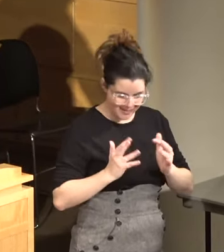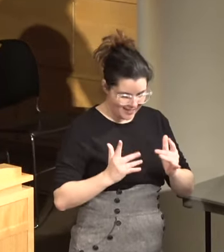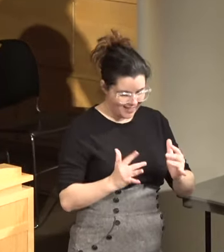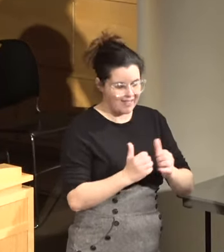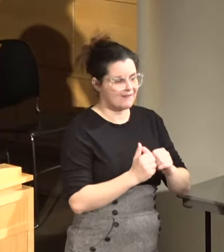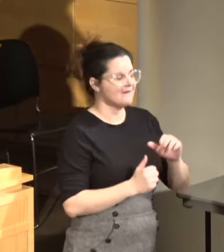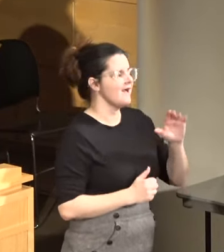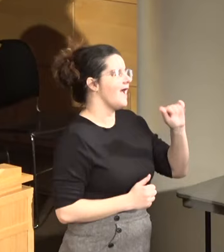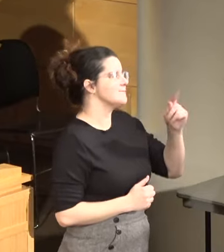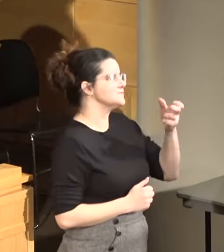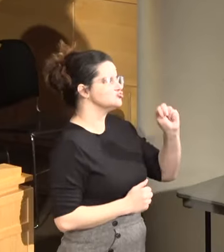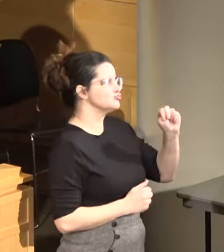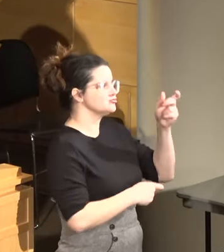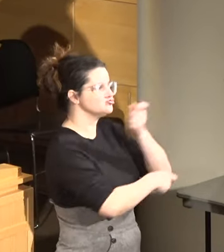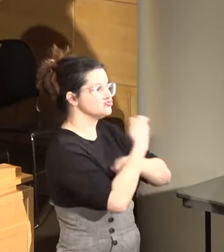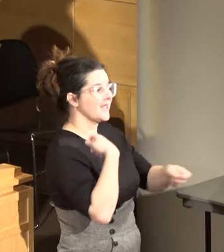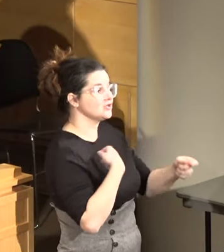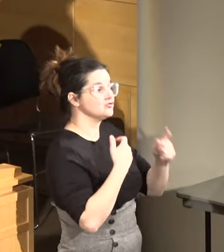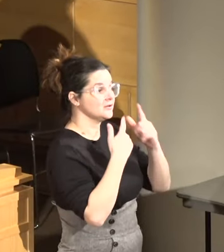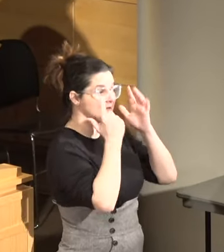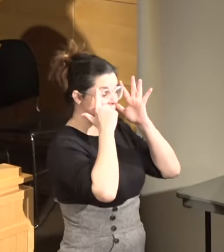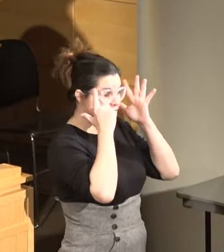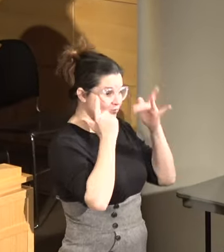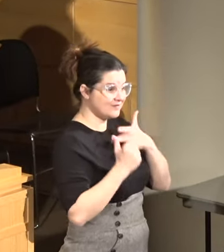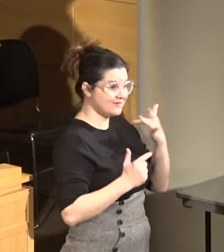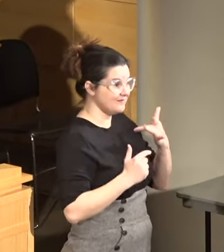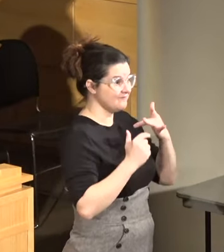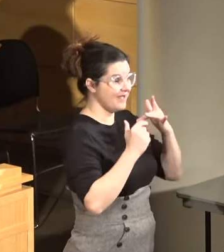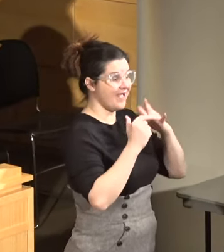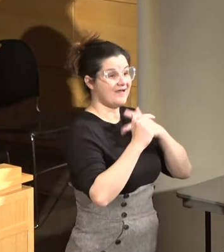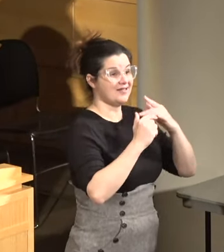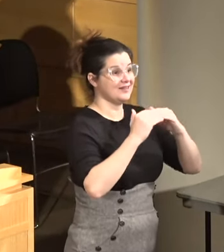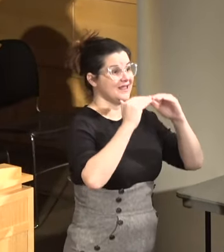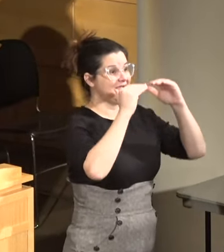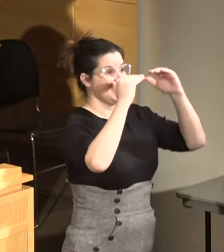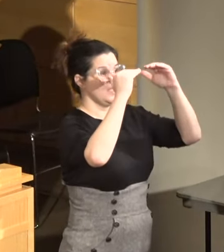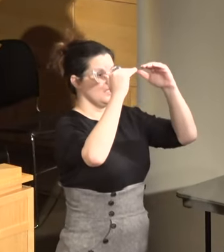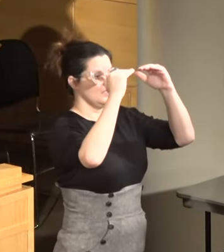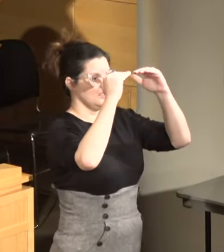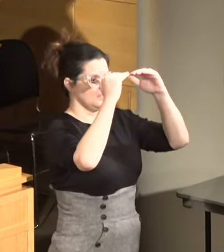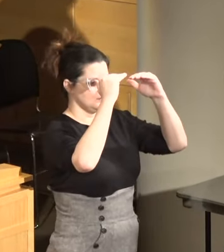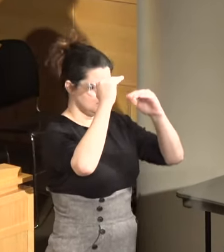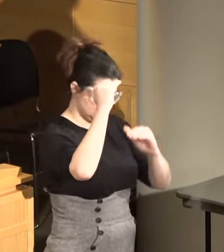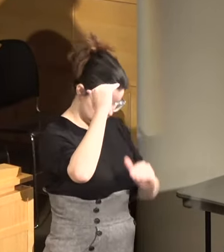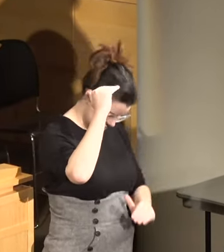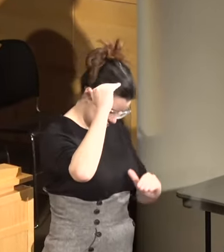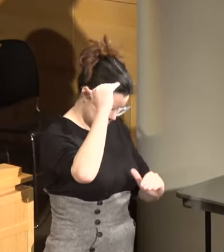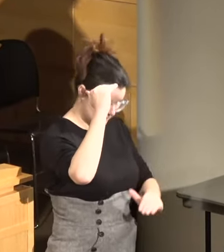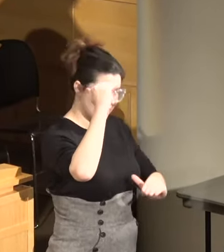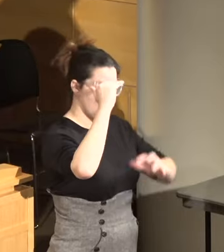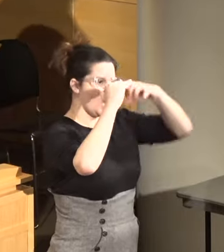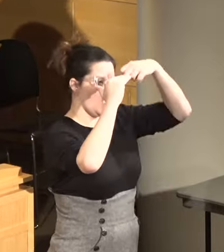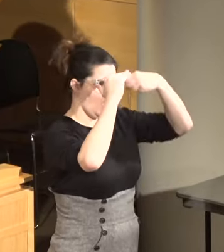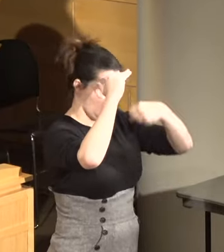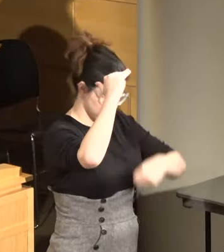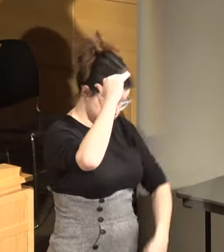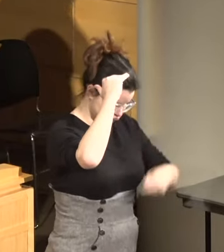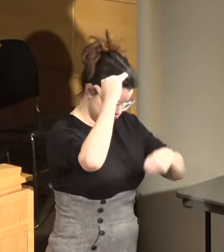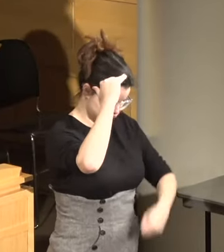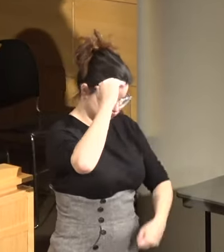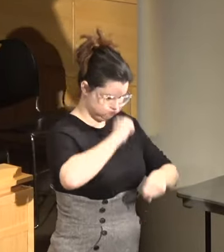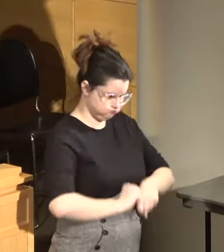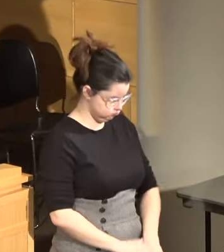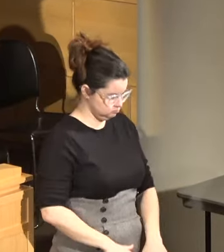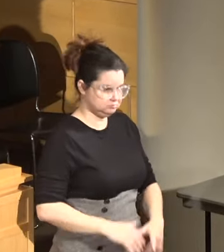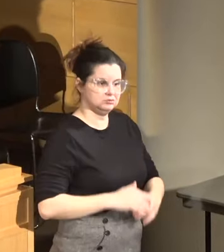administration. And when I mean we fell below, the department fell below, it was with a boom at the end. It